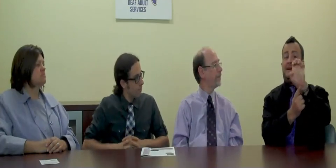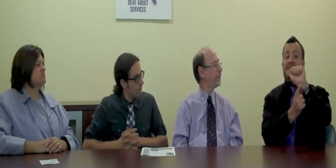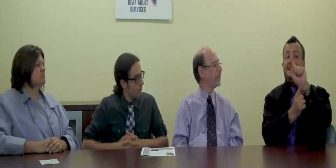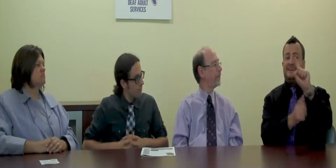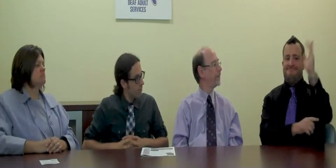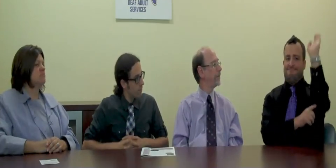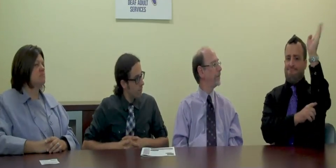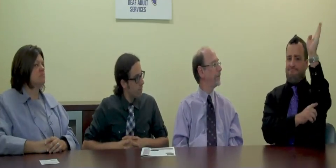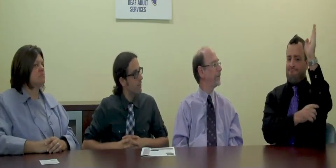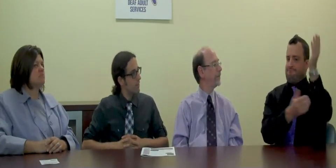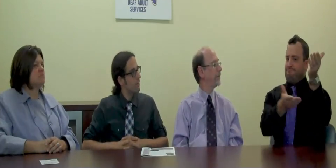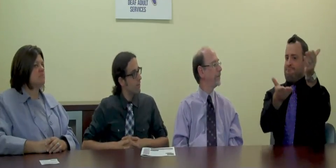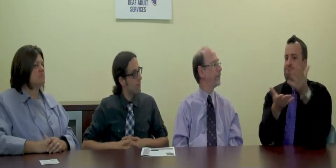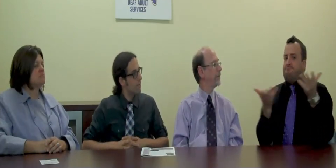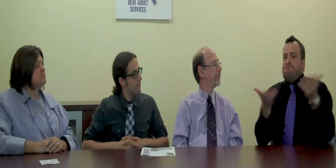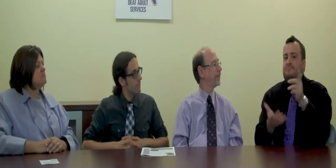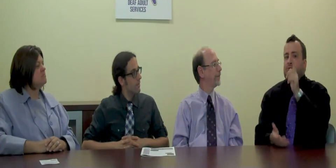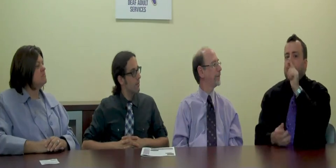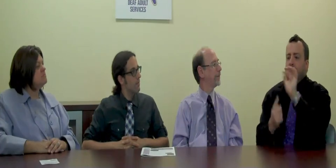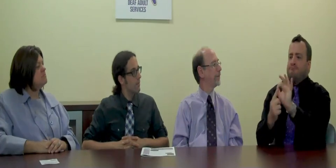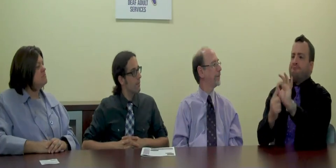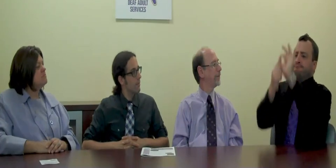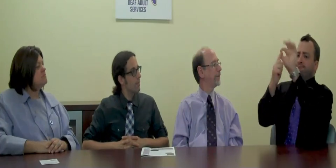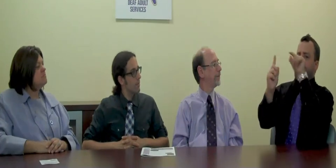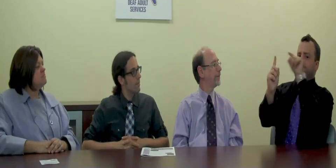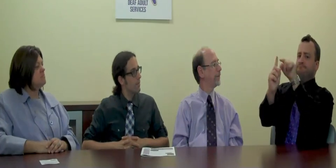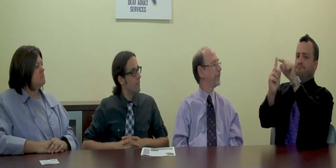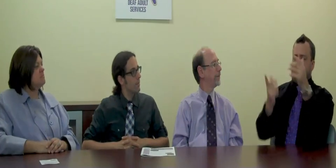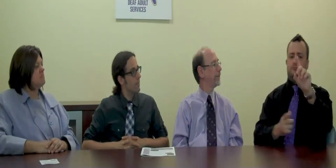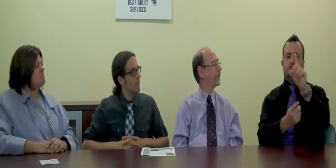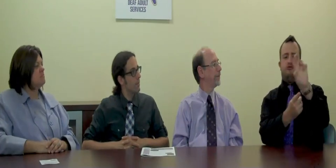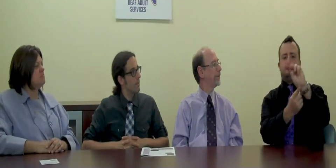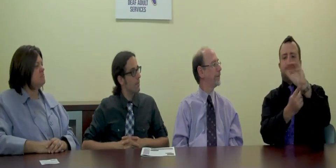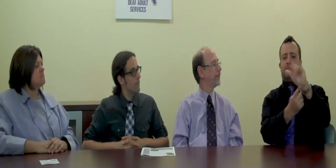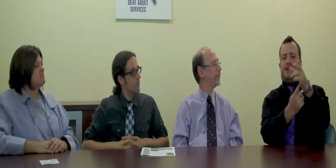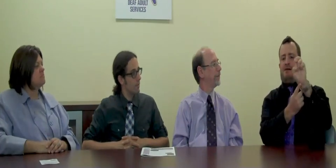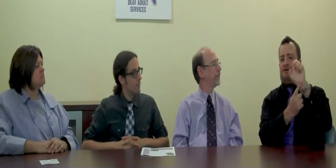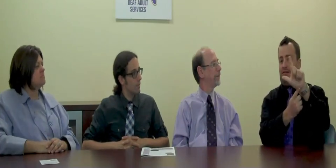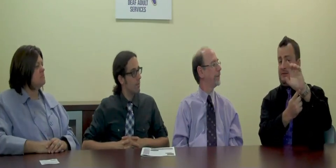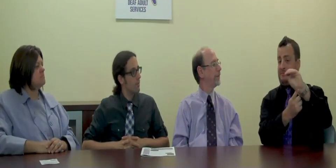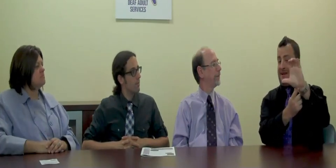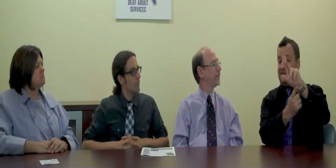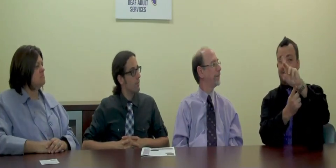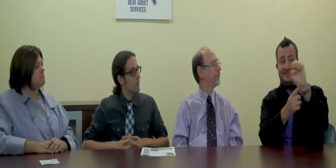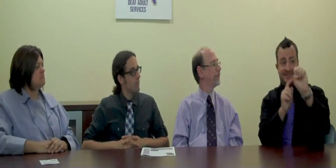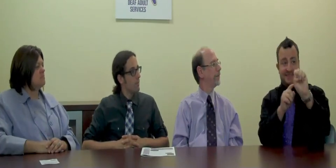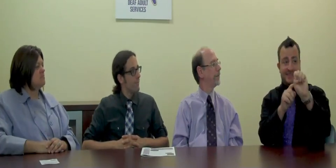Our April B presentation brought in Dr. Michael McKee from Rochester.